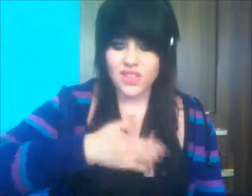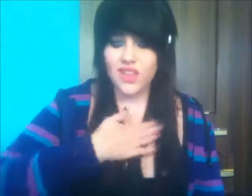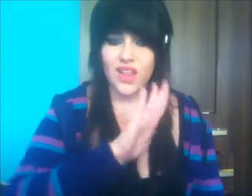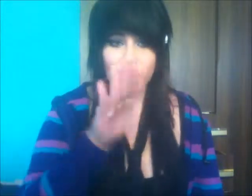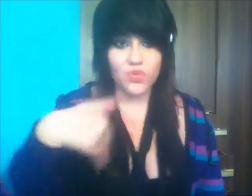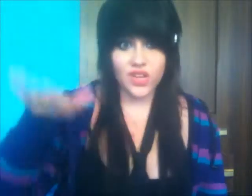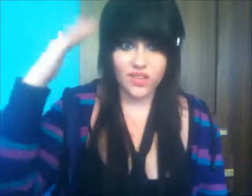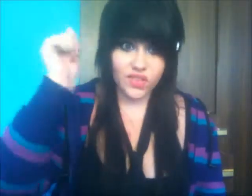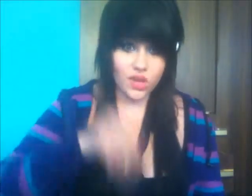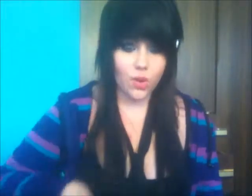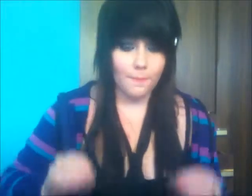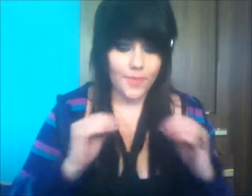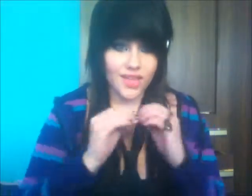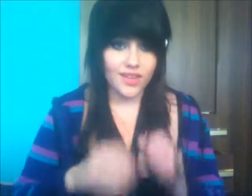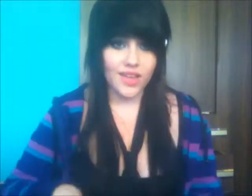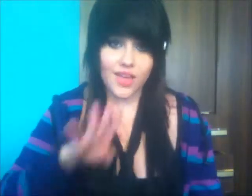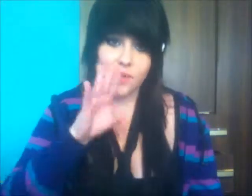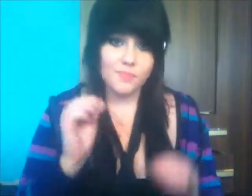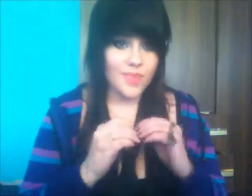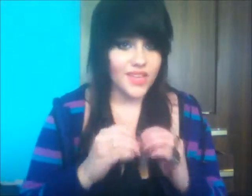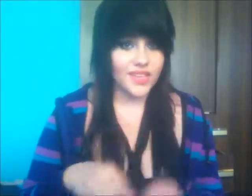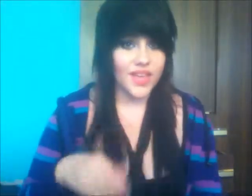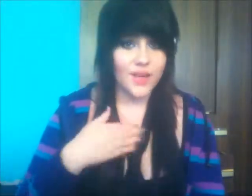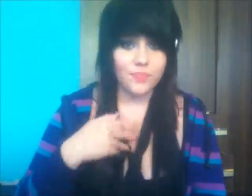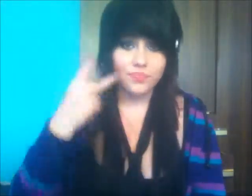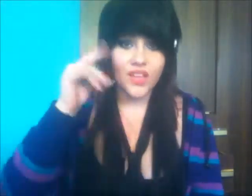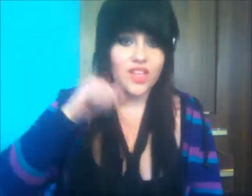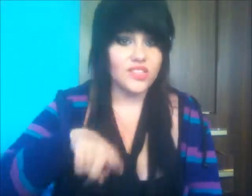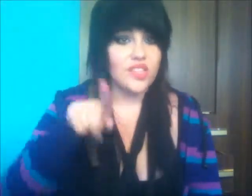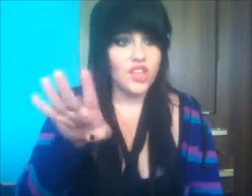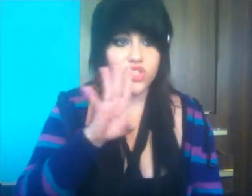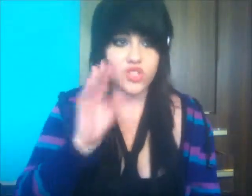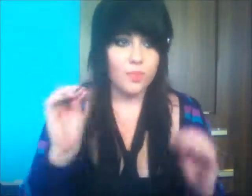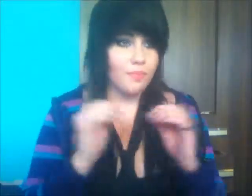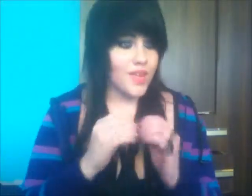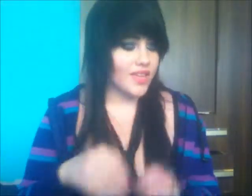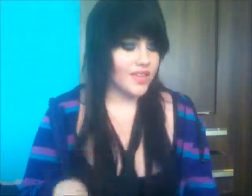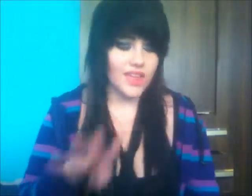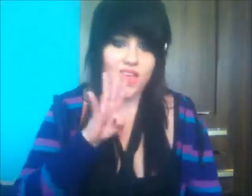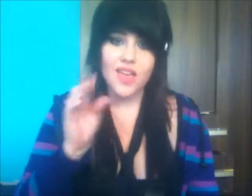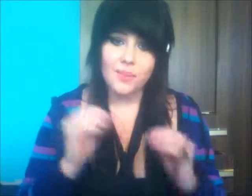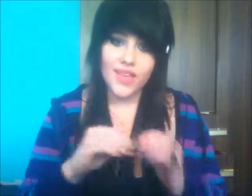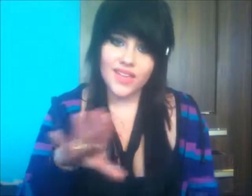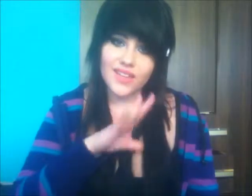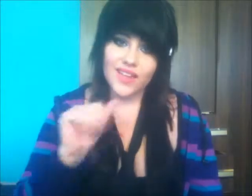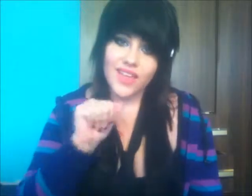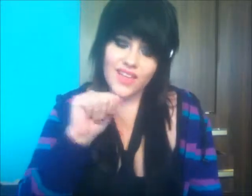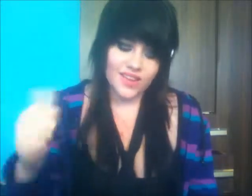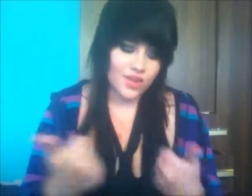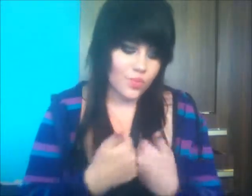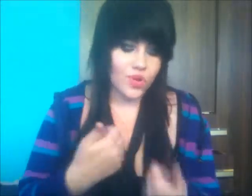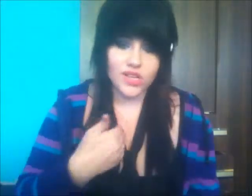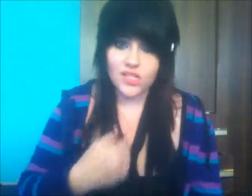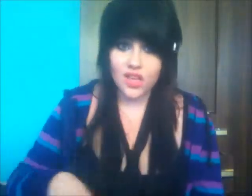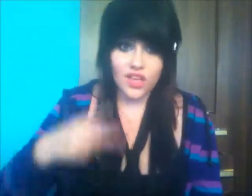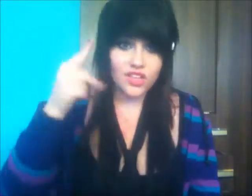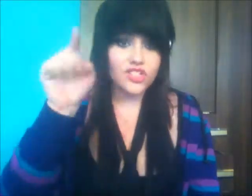think that I would never know Make it now, make it now I saw that you were making out, making out And it wasn't with